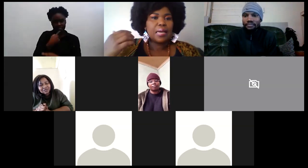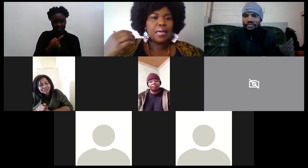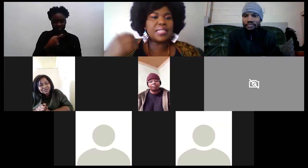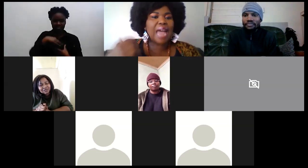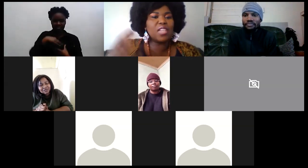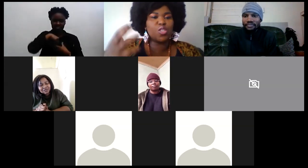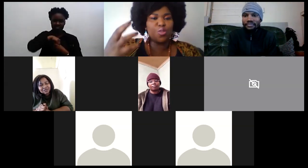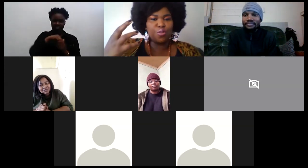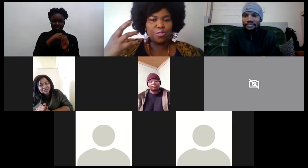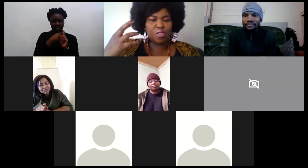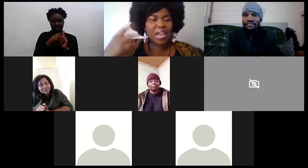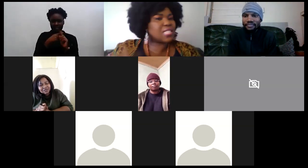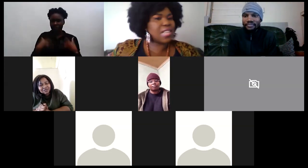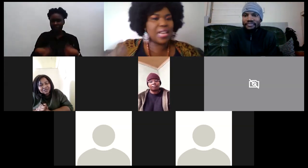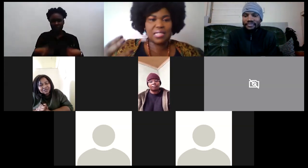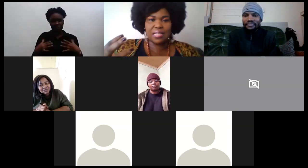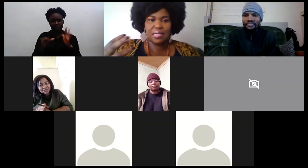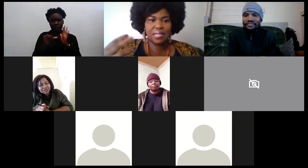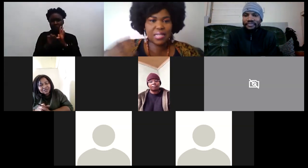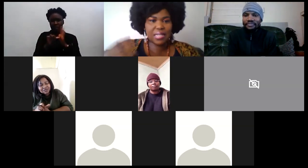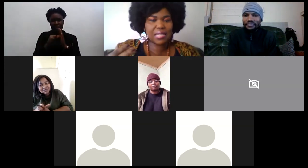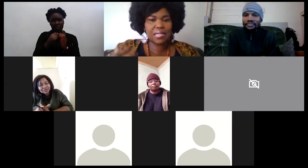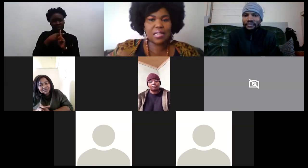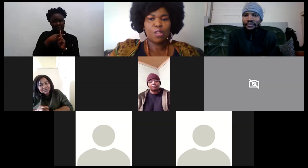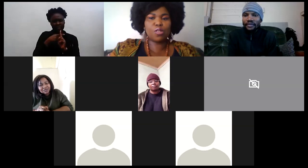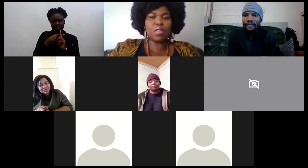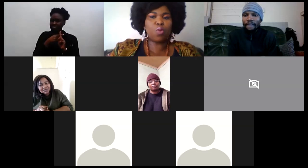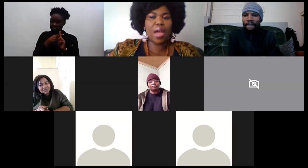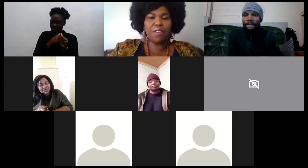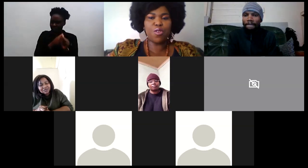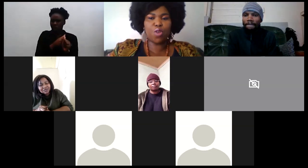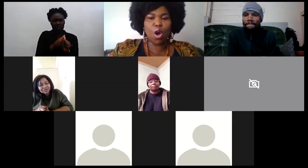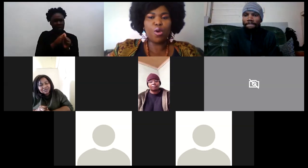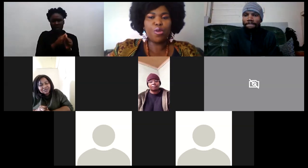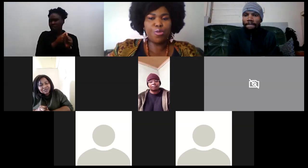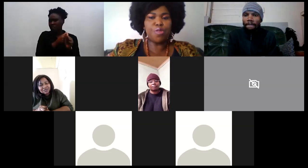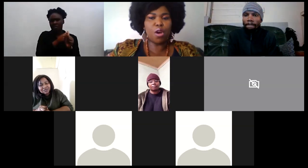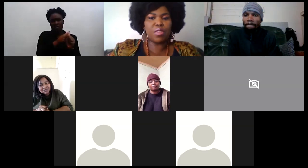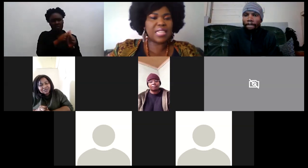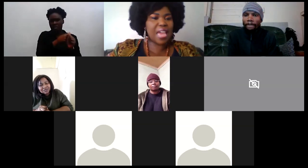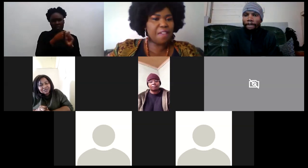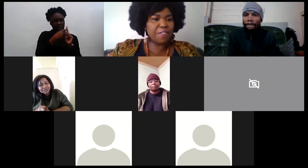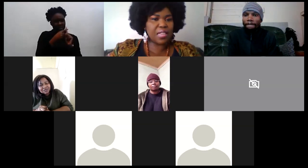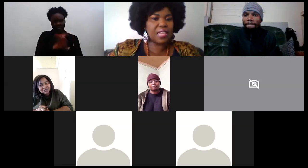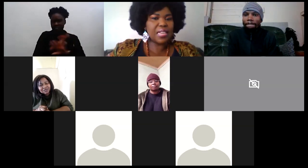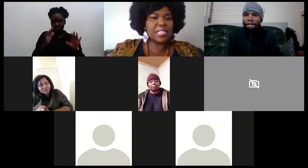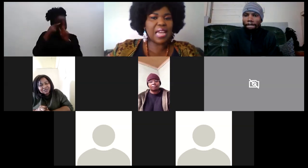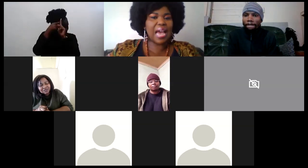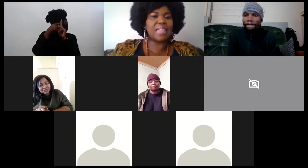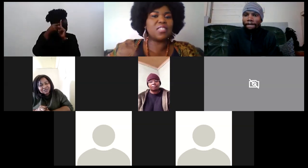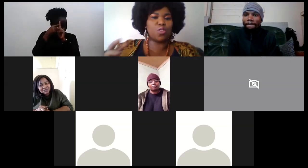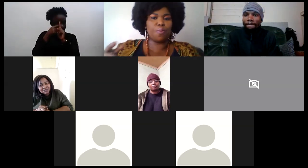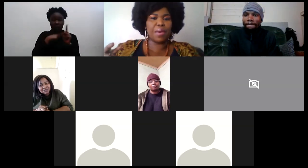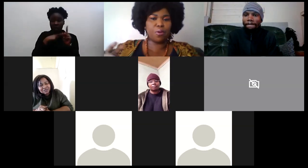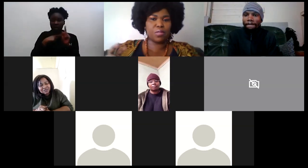it it guides you trust the energy trust it so that wherever you go you know that everything is